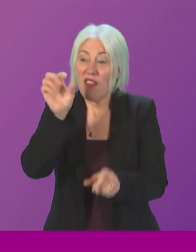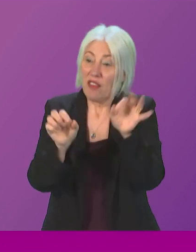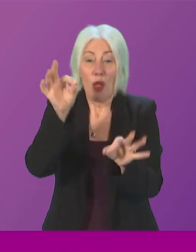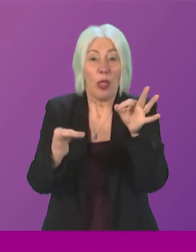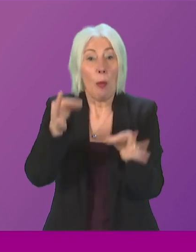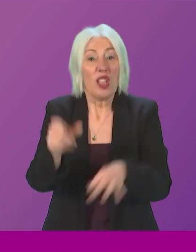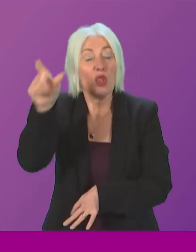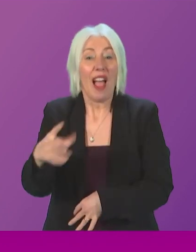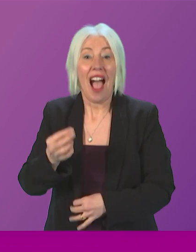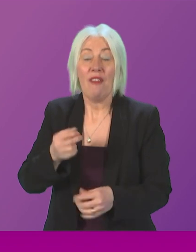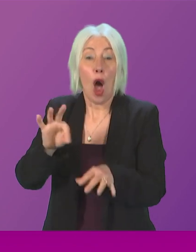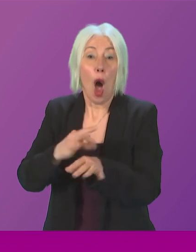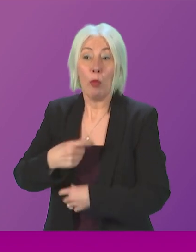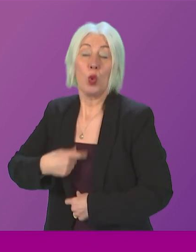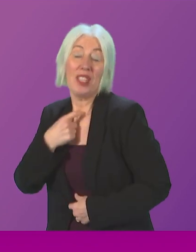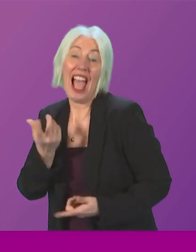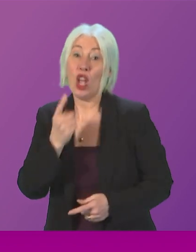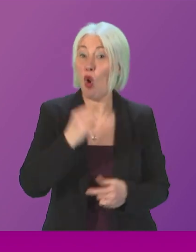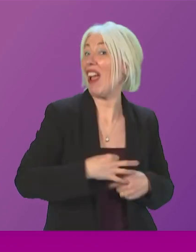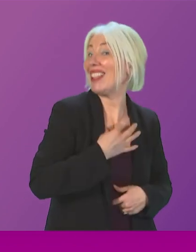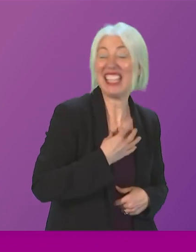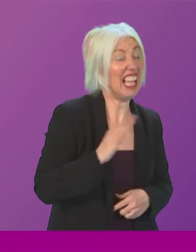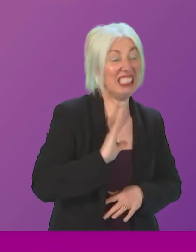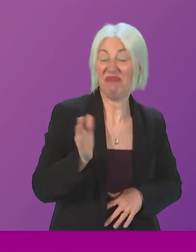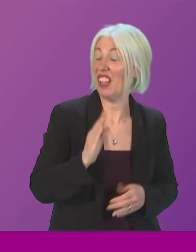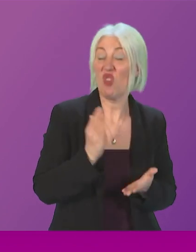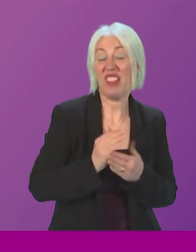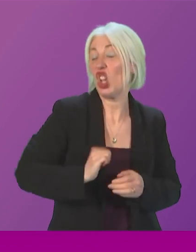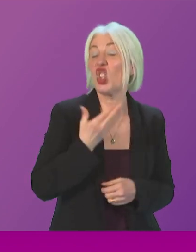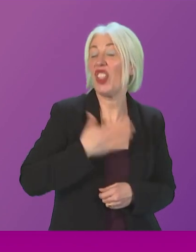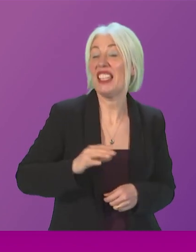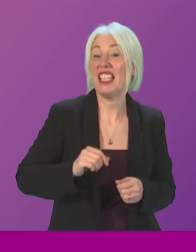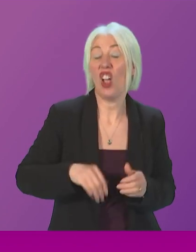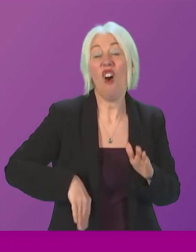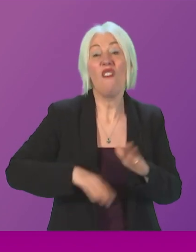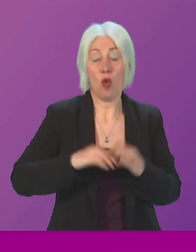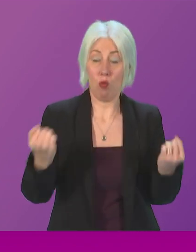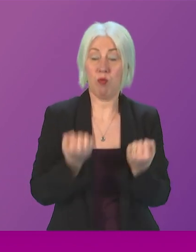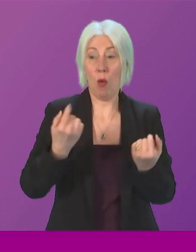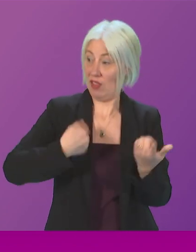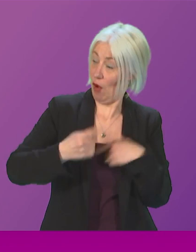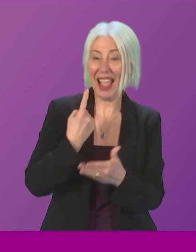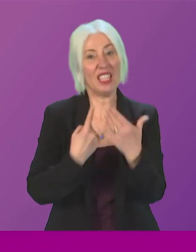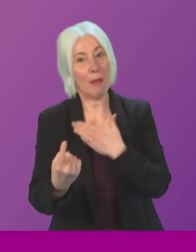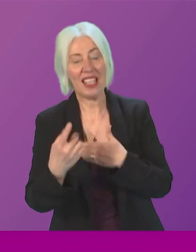a red tie. What Scotland needs is the full powers of an independent nation to chart our own course and get out of this